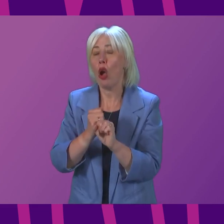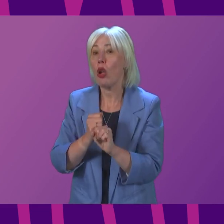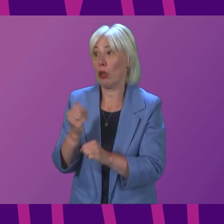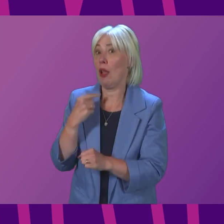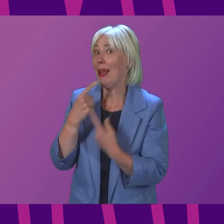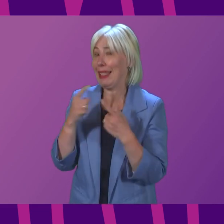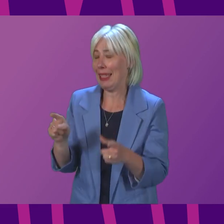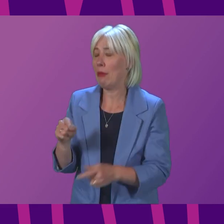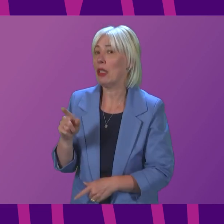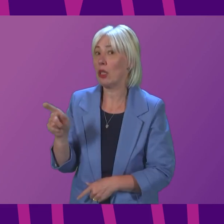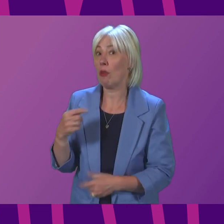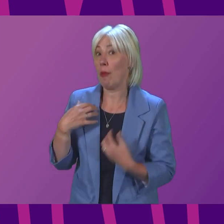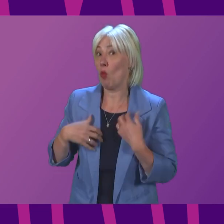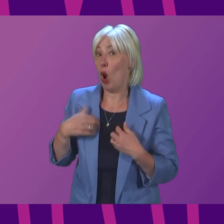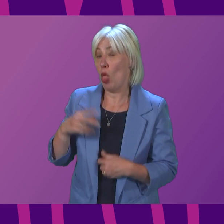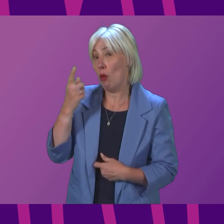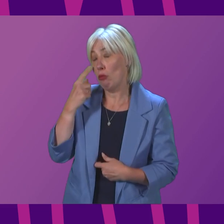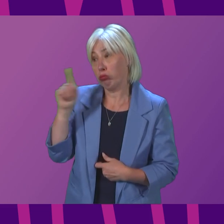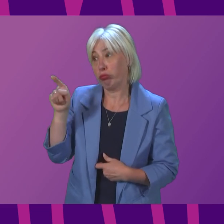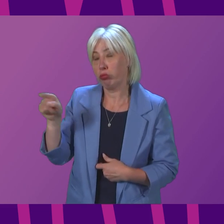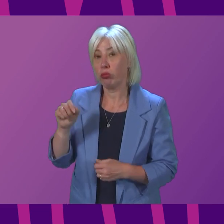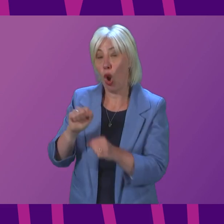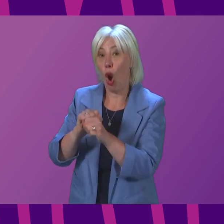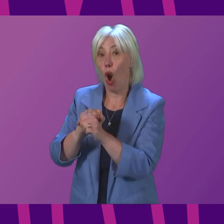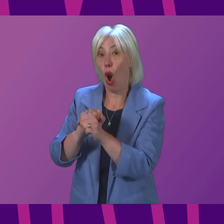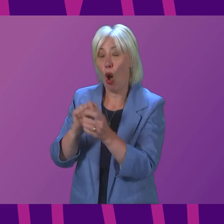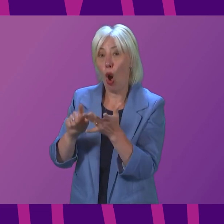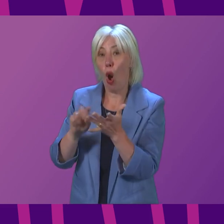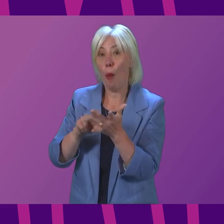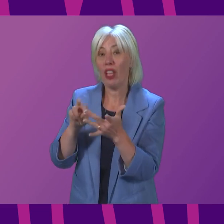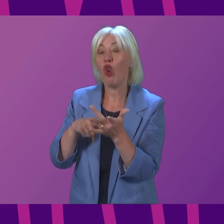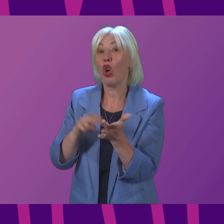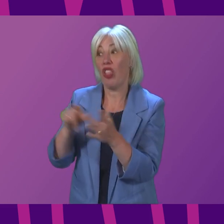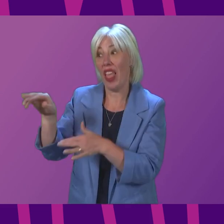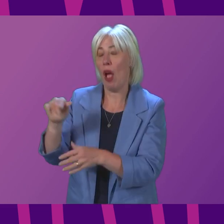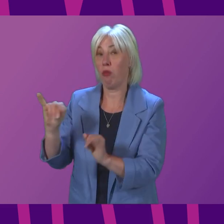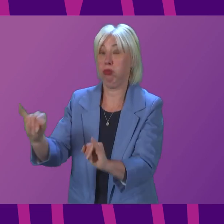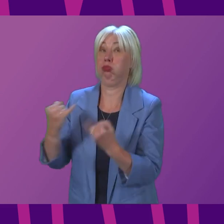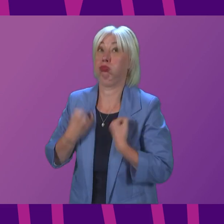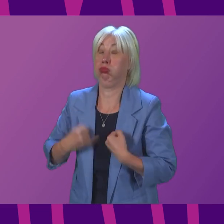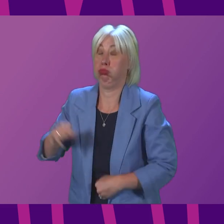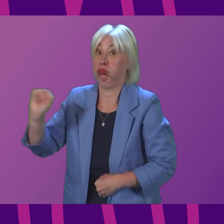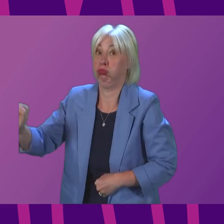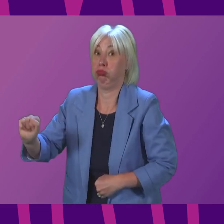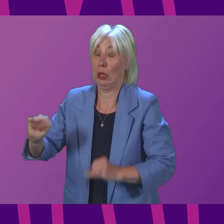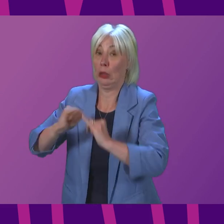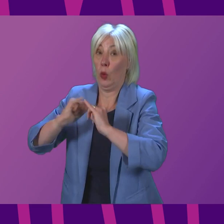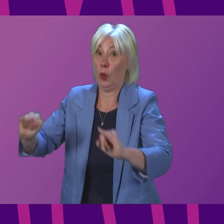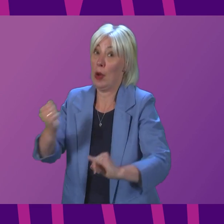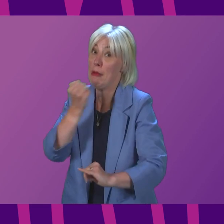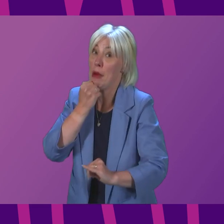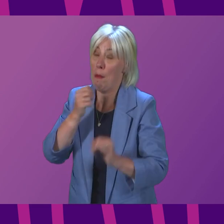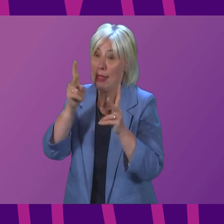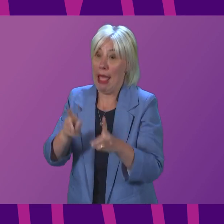going to look at that because Omicron there is causing very severe illness and spiralling death numbers